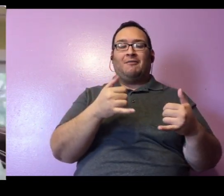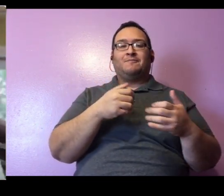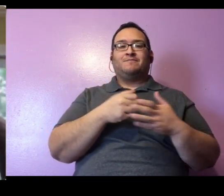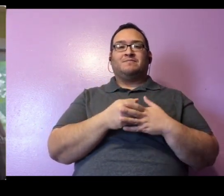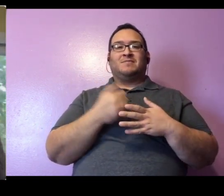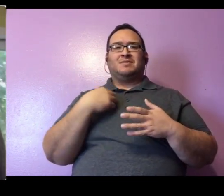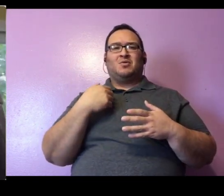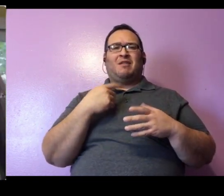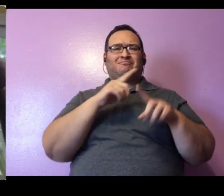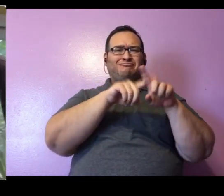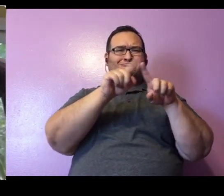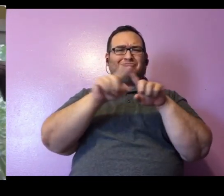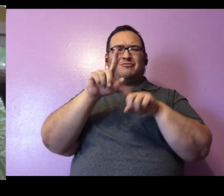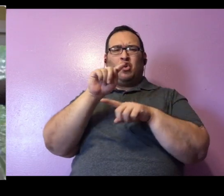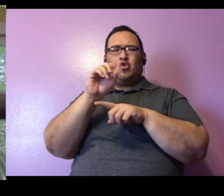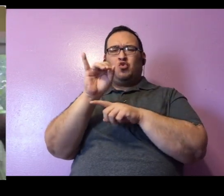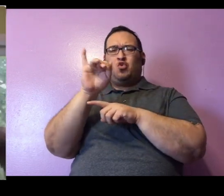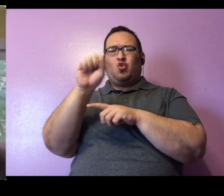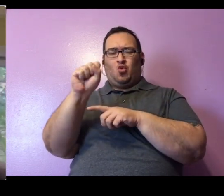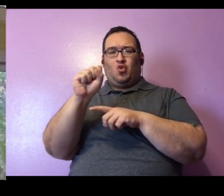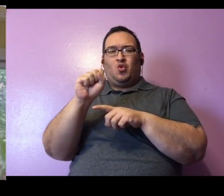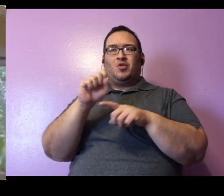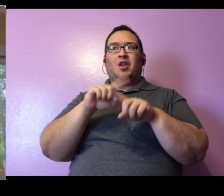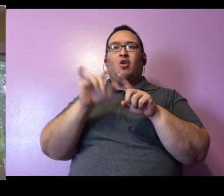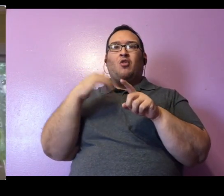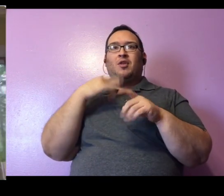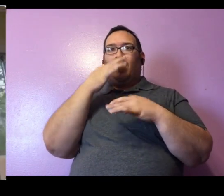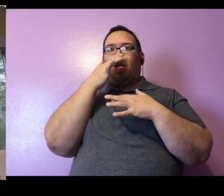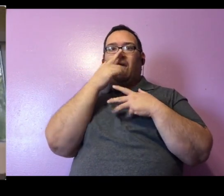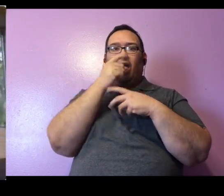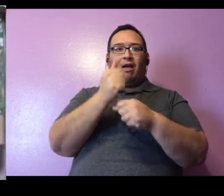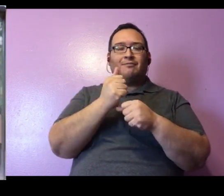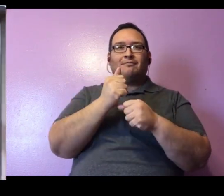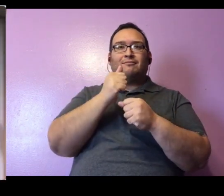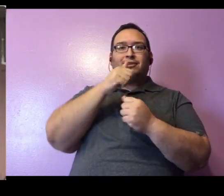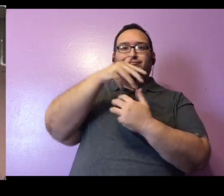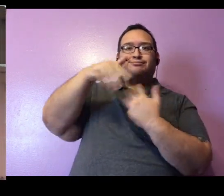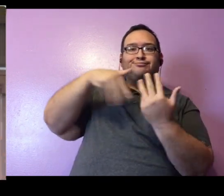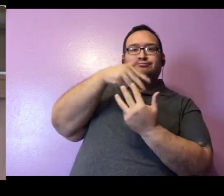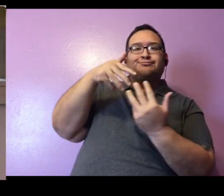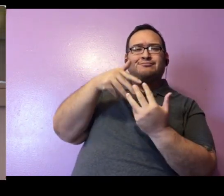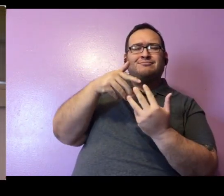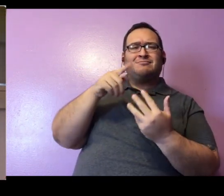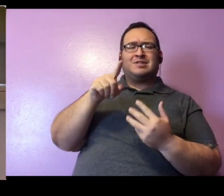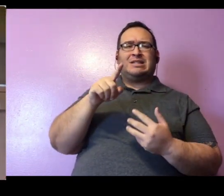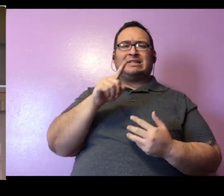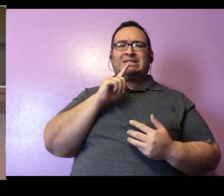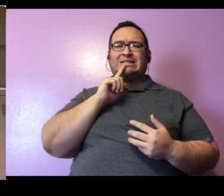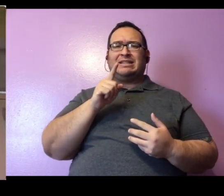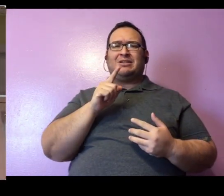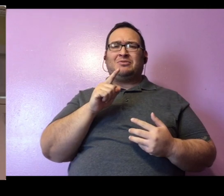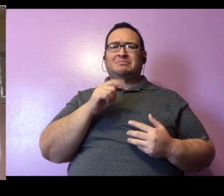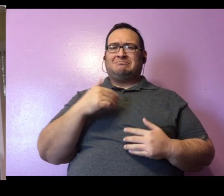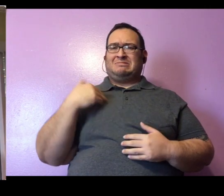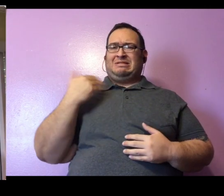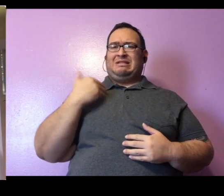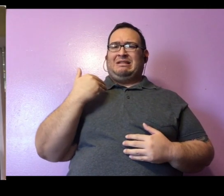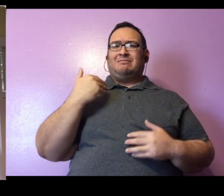toys and other enrichment items for her to hang around with today. She's still a very young animal. And